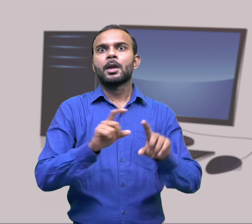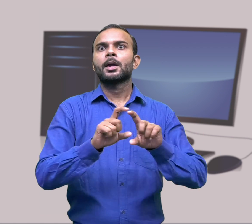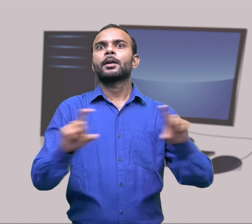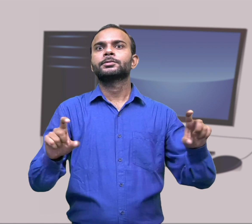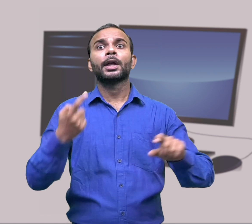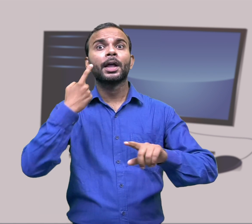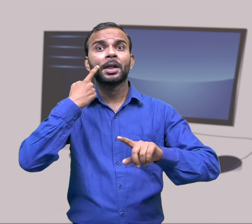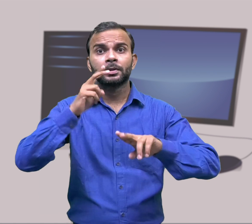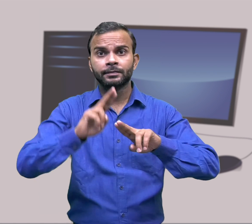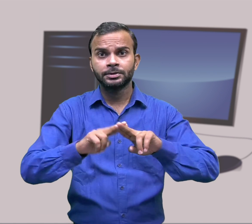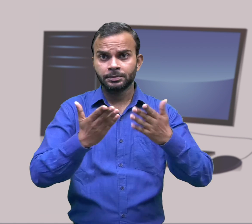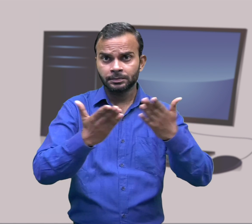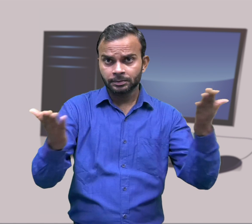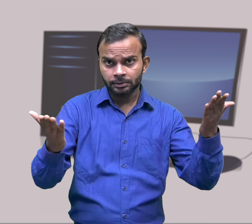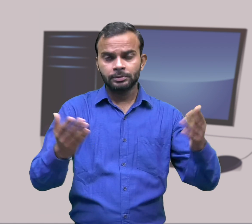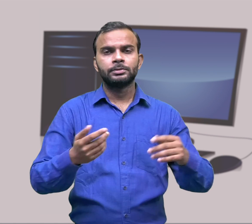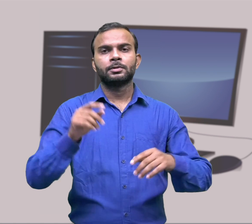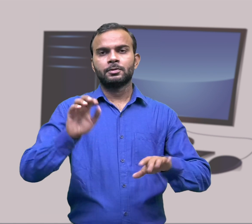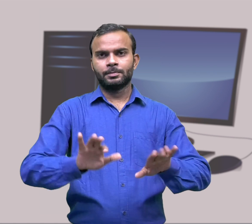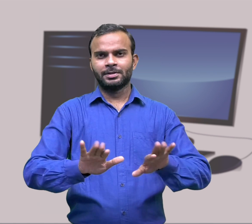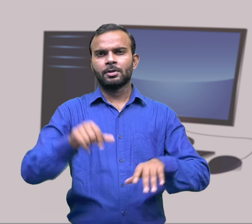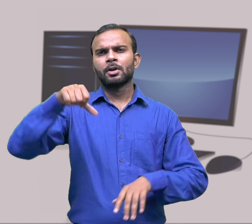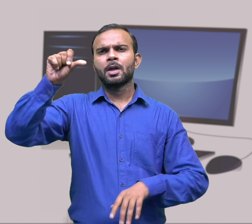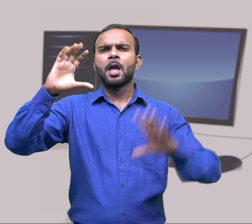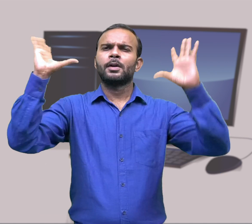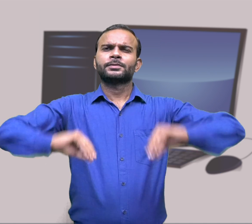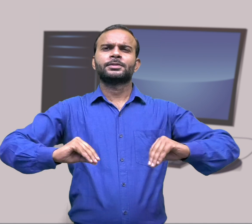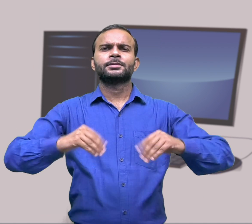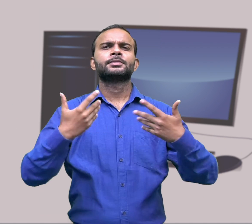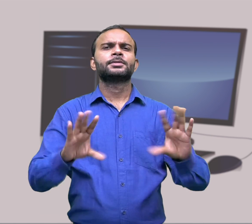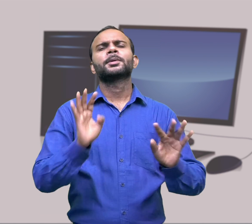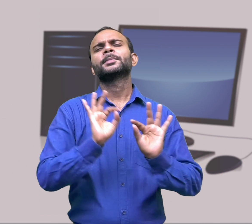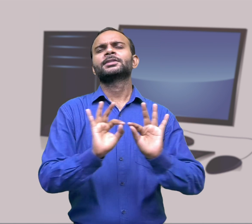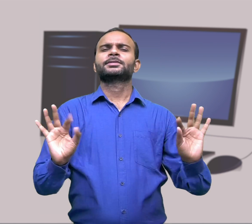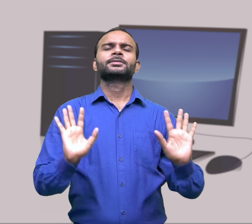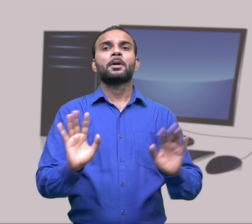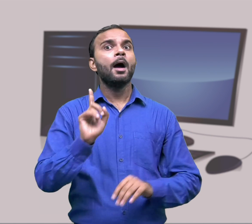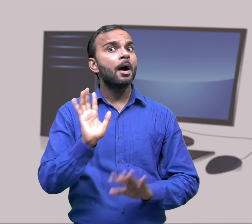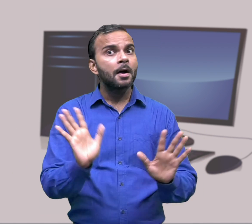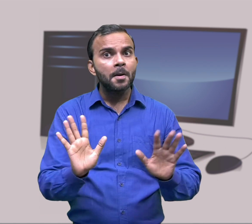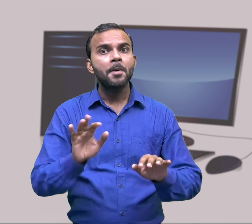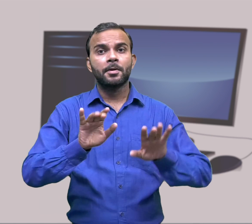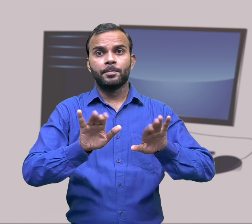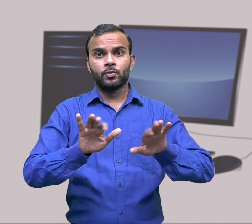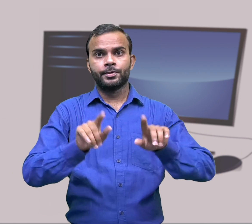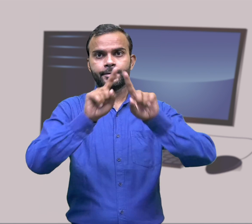It is important to follow the steps properly. Simply turning off the computer with the main power switch can